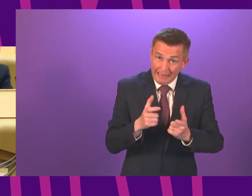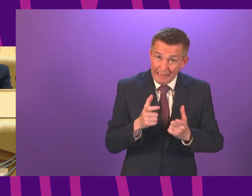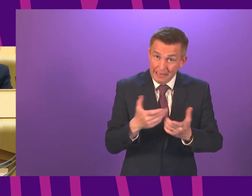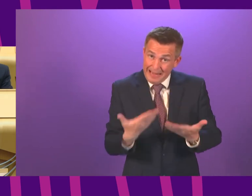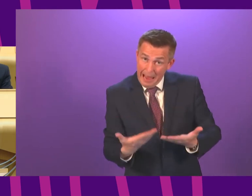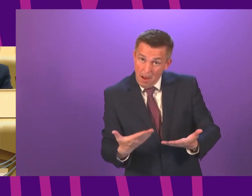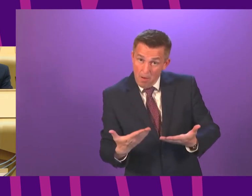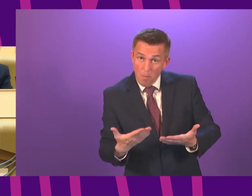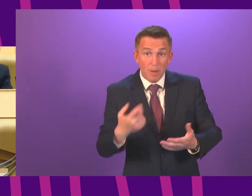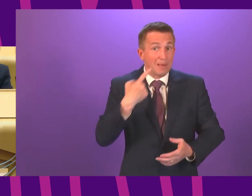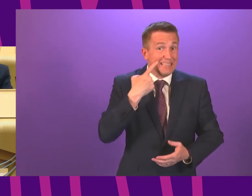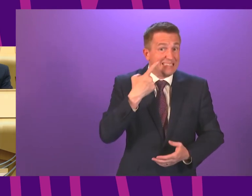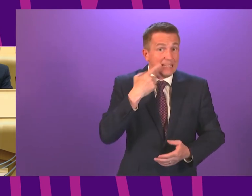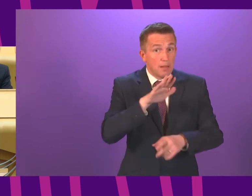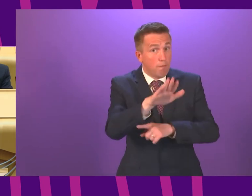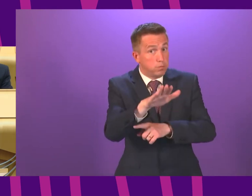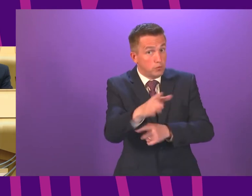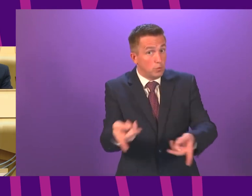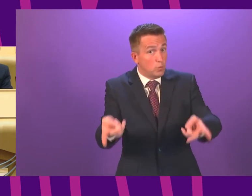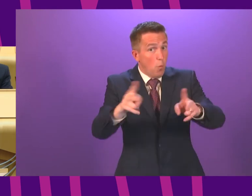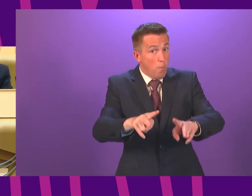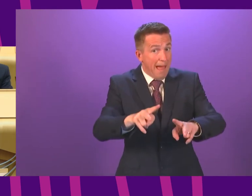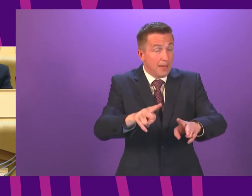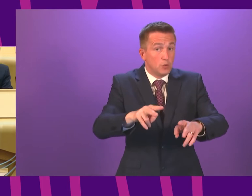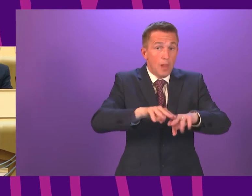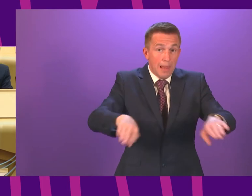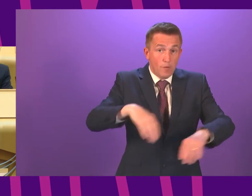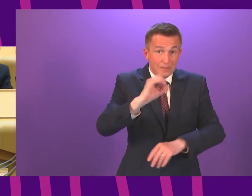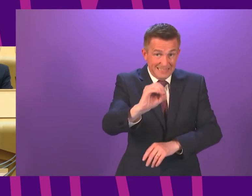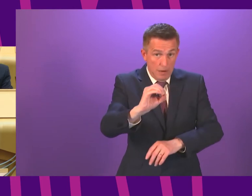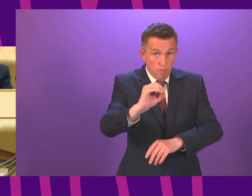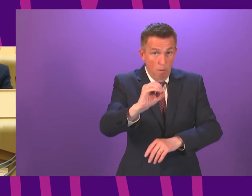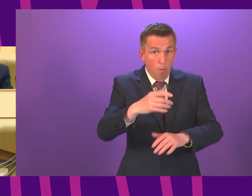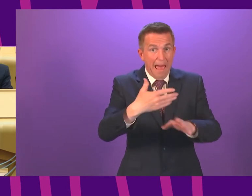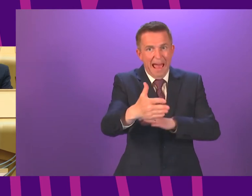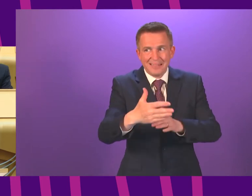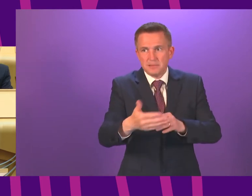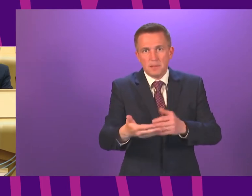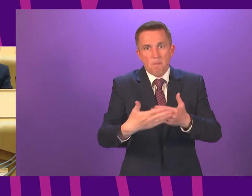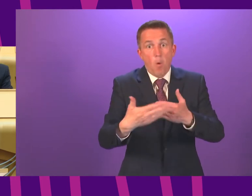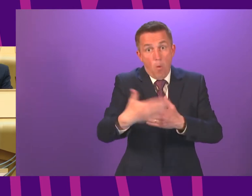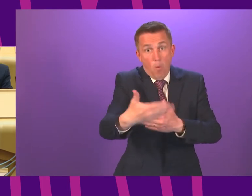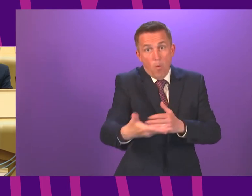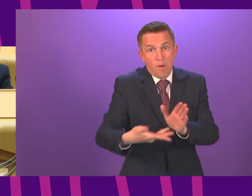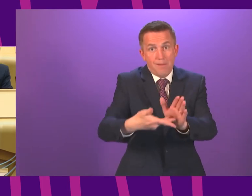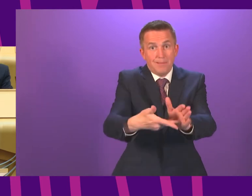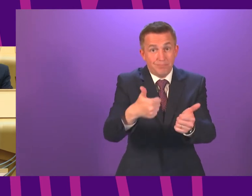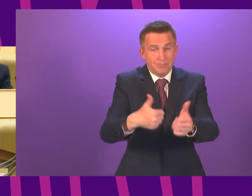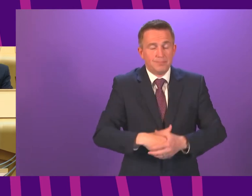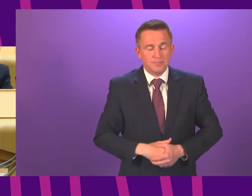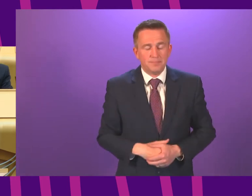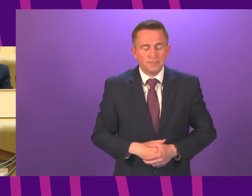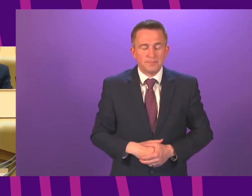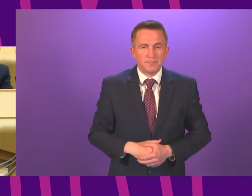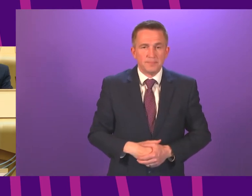in future to resume that progress to level zero and then beyond. My last point, and this is the